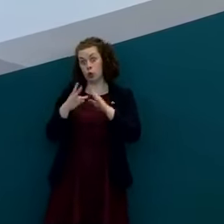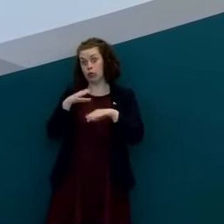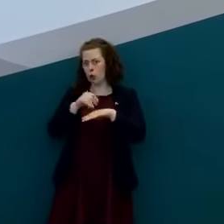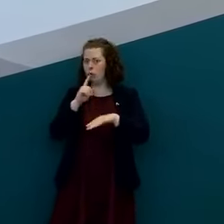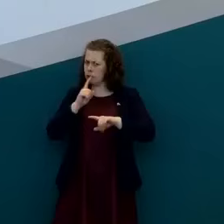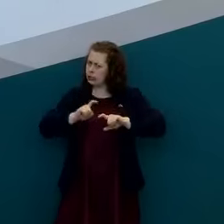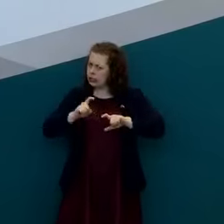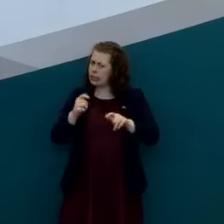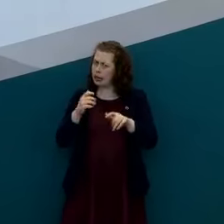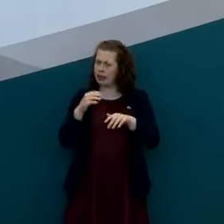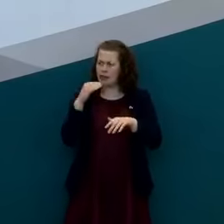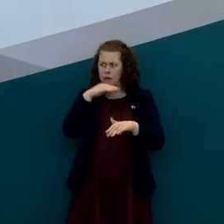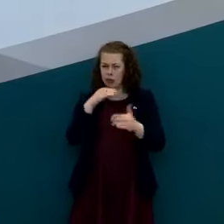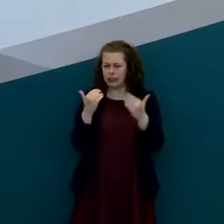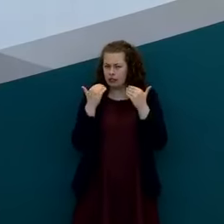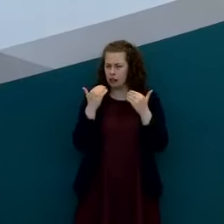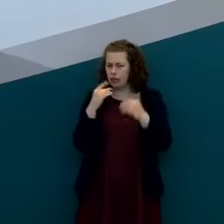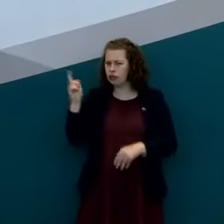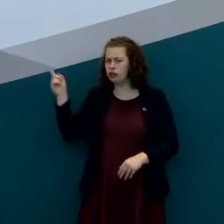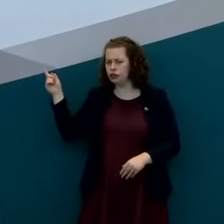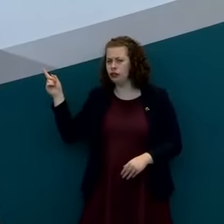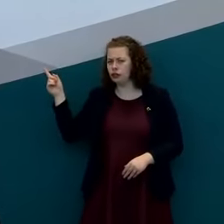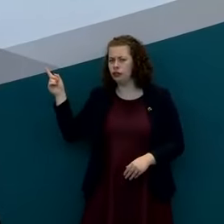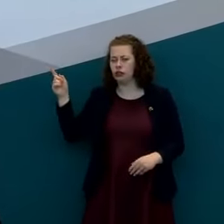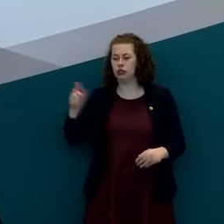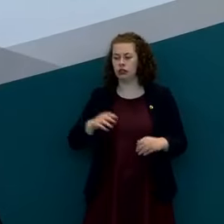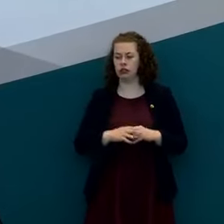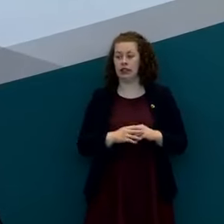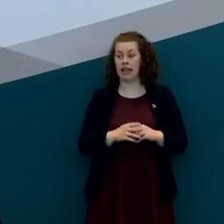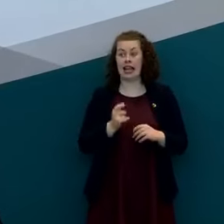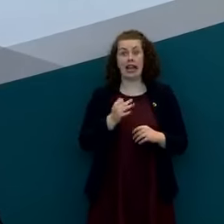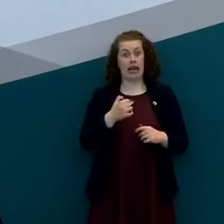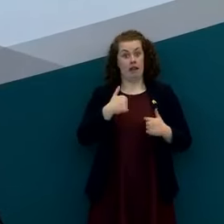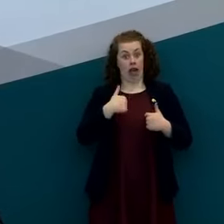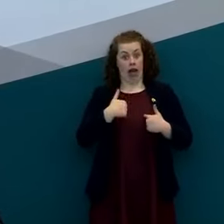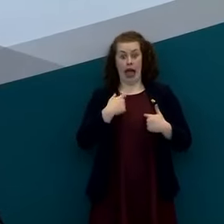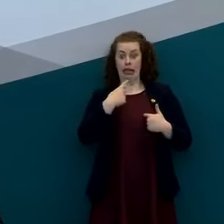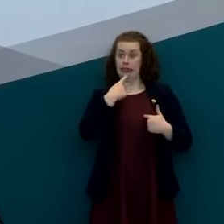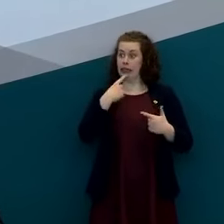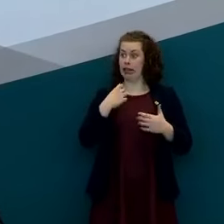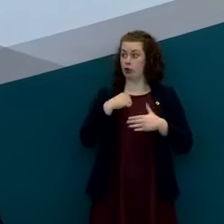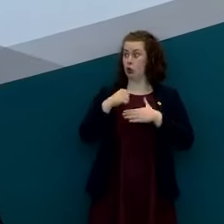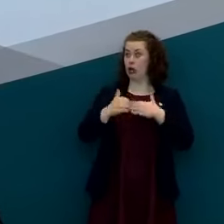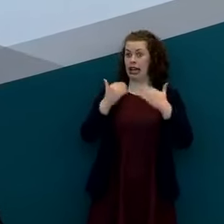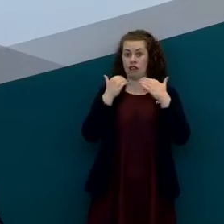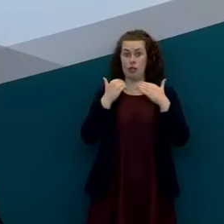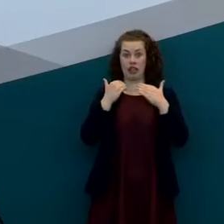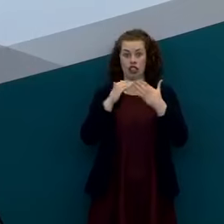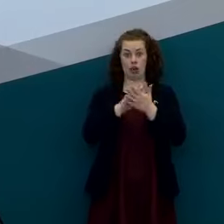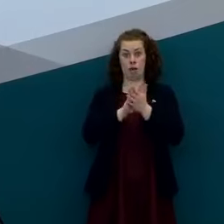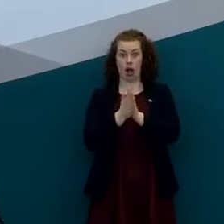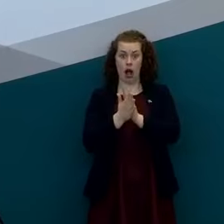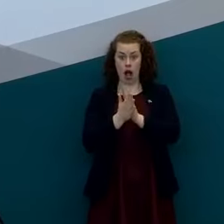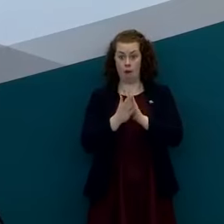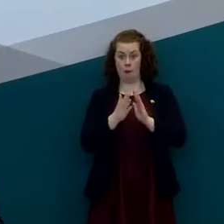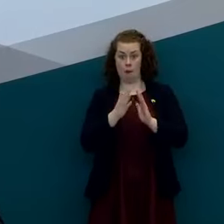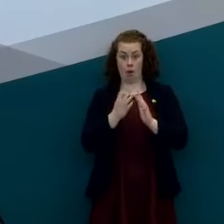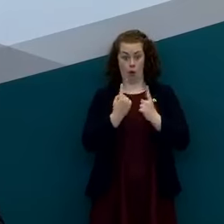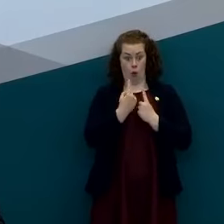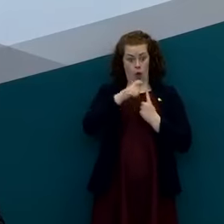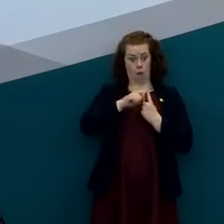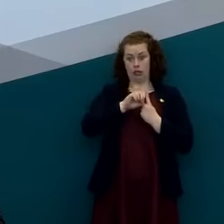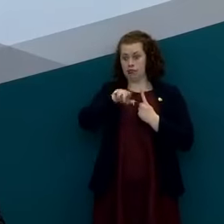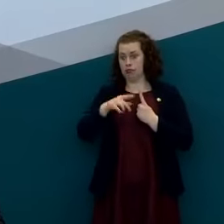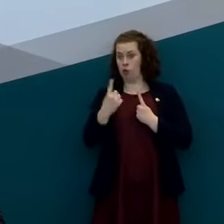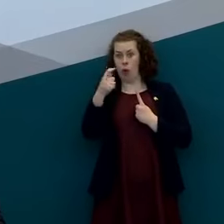is it would have been imprudent for me to assume we could get the r down to one or down to 0.8 it's